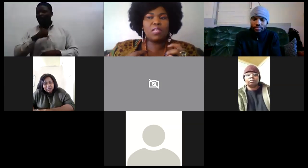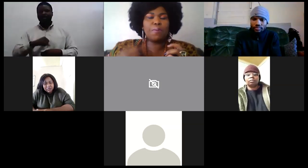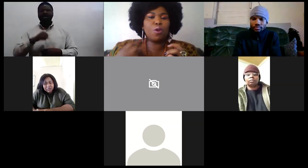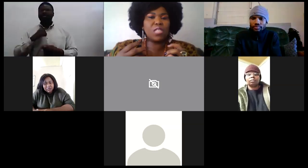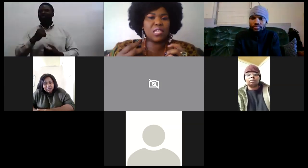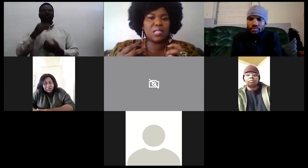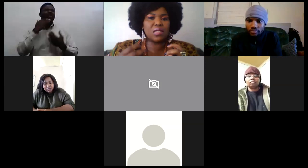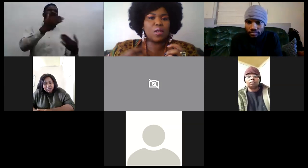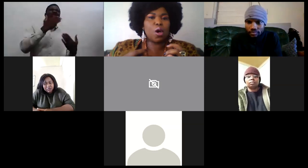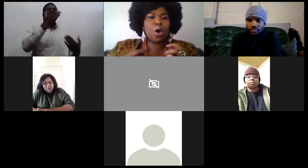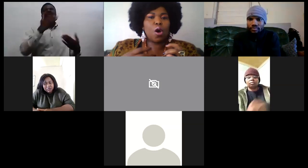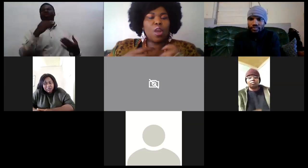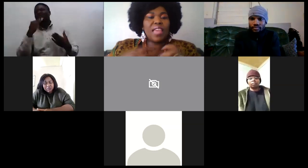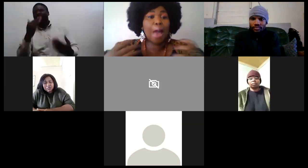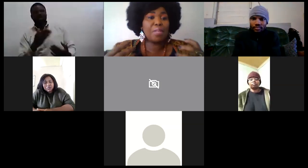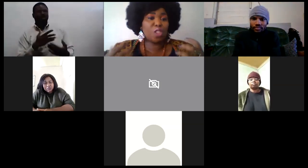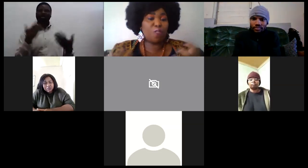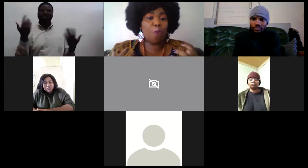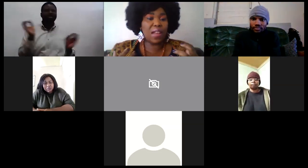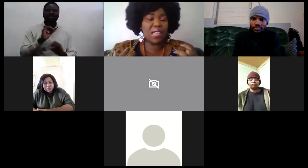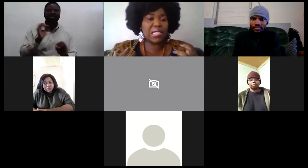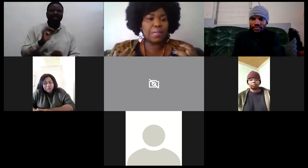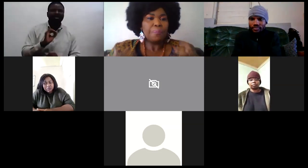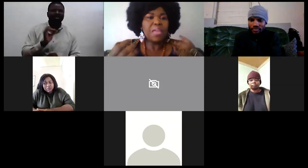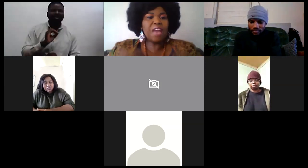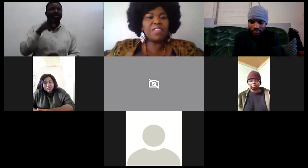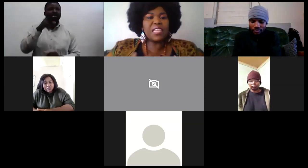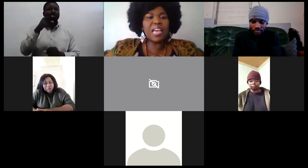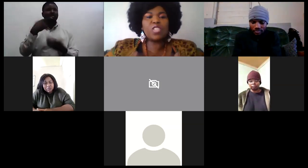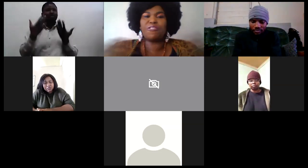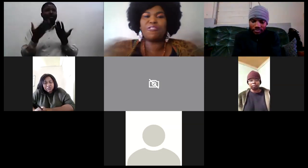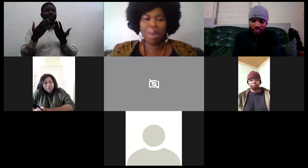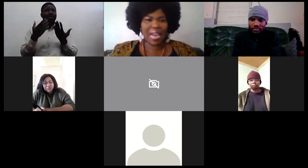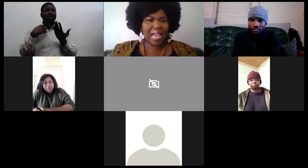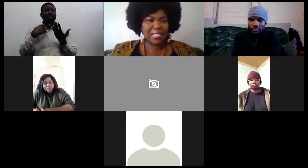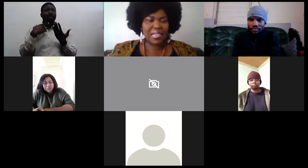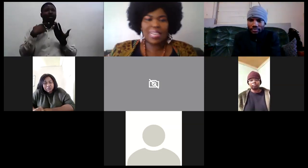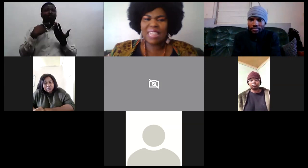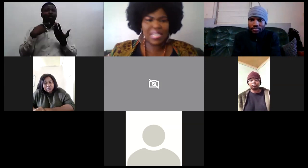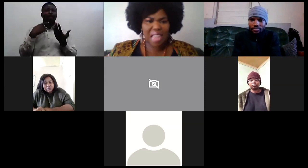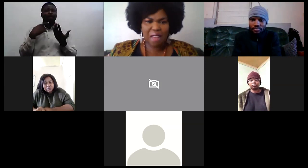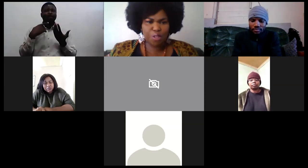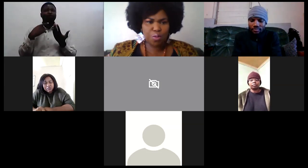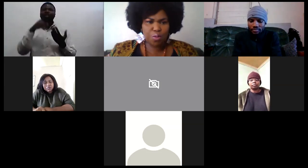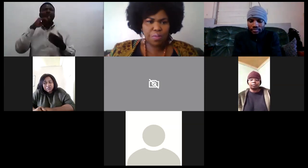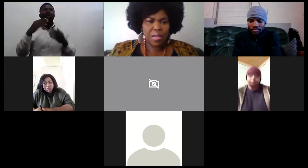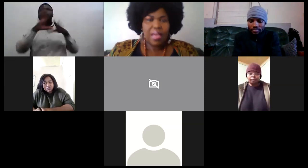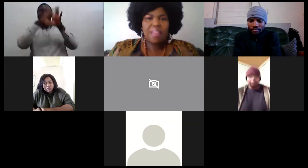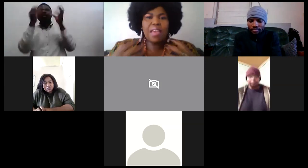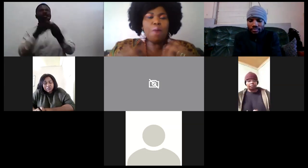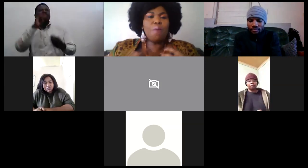about the processes or the habits of wellness everything has to be formalized it doesn't have to